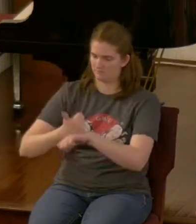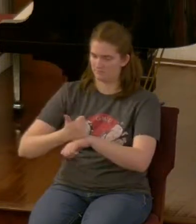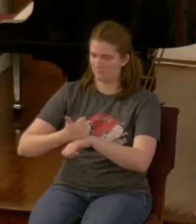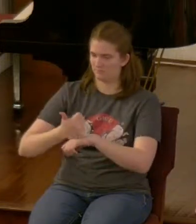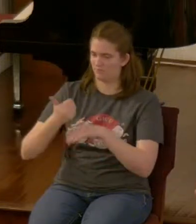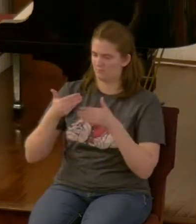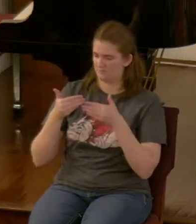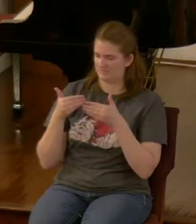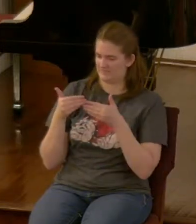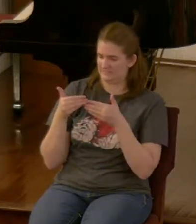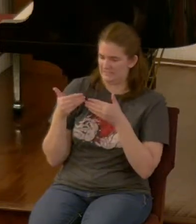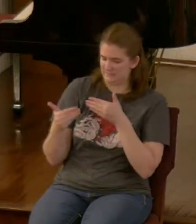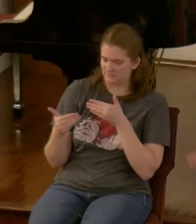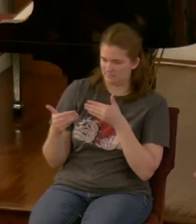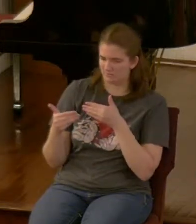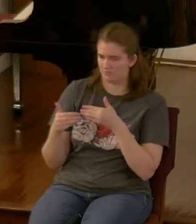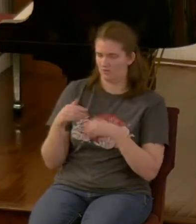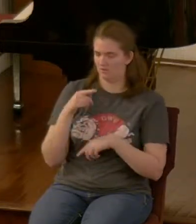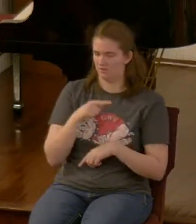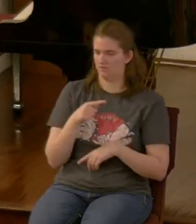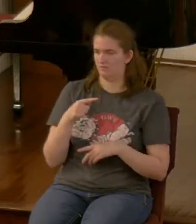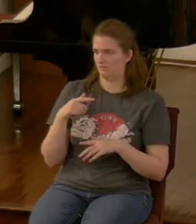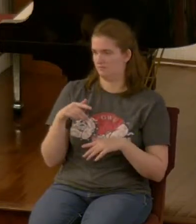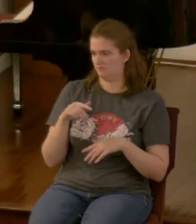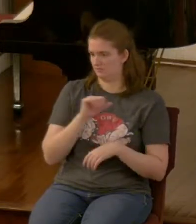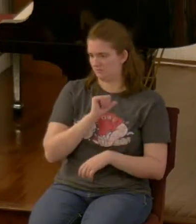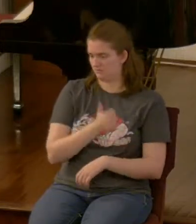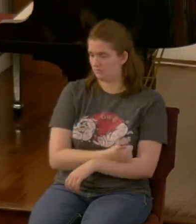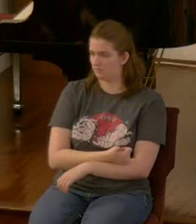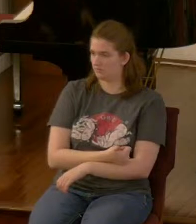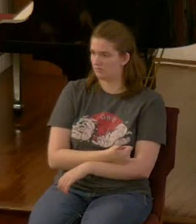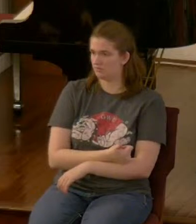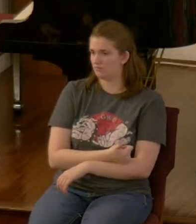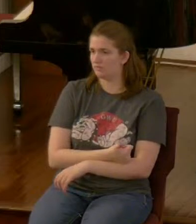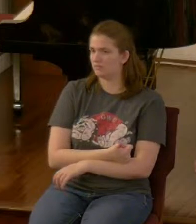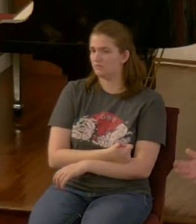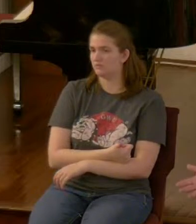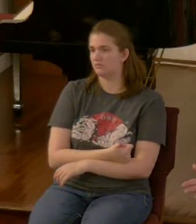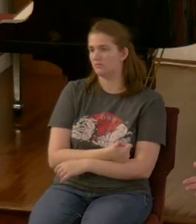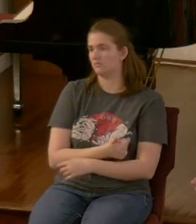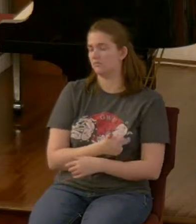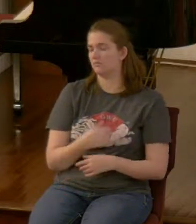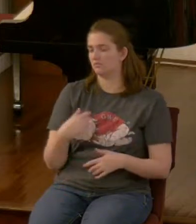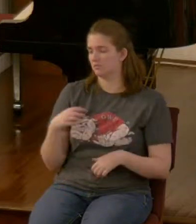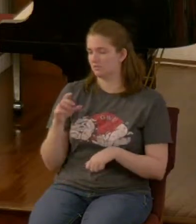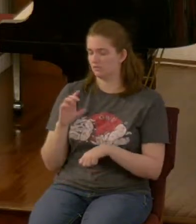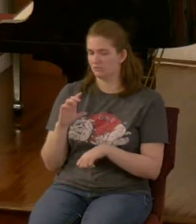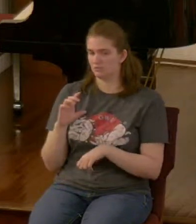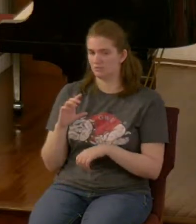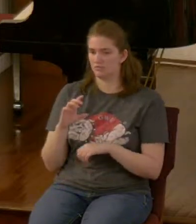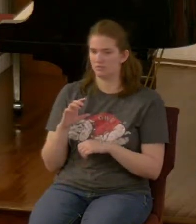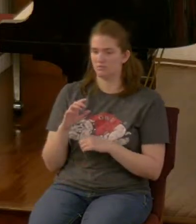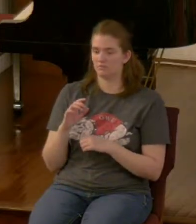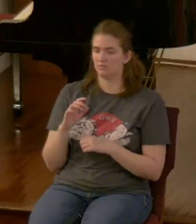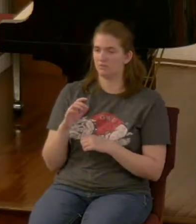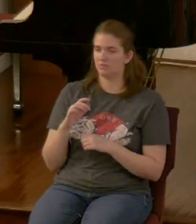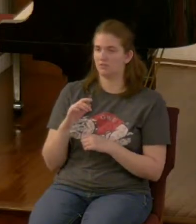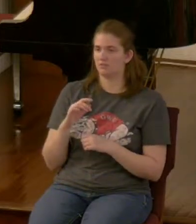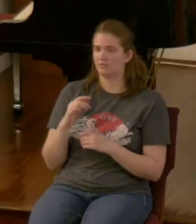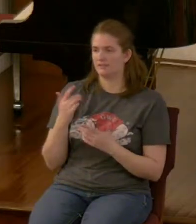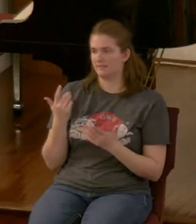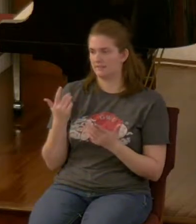smallest degree certainly the church did not cause a sudden and catastrophic fall of the Roman Empire it is questionable